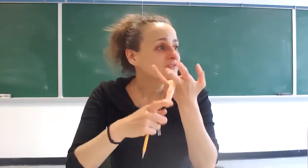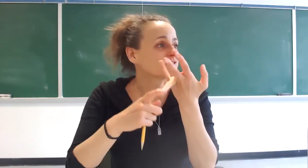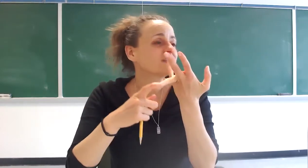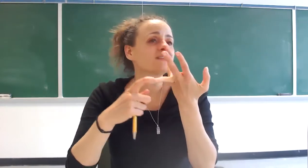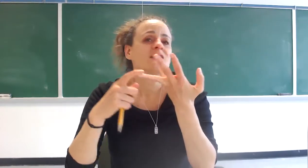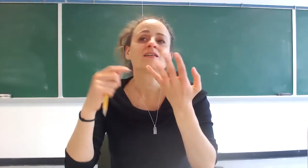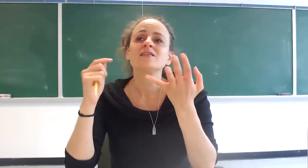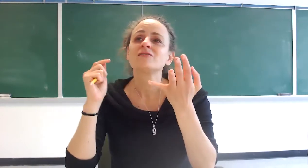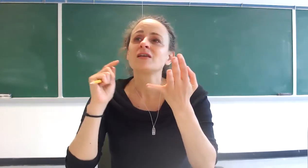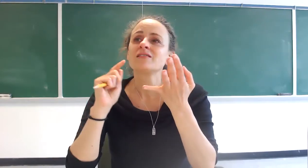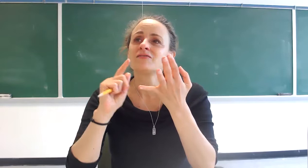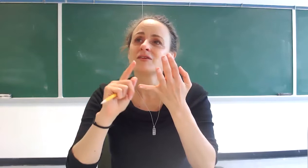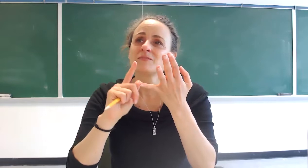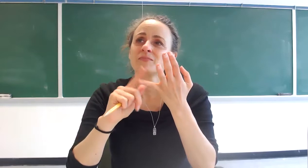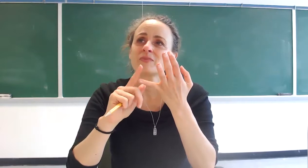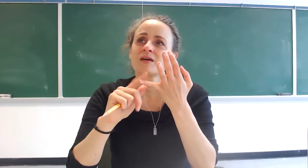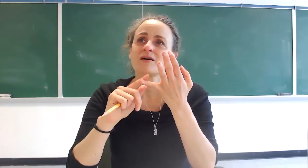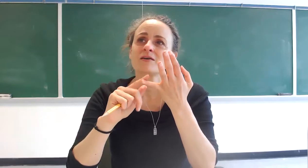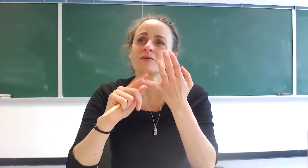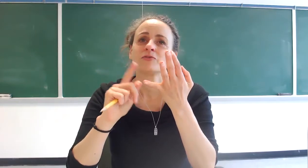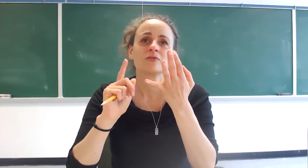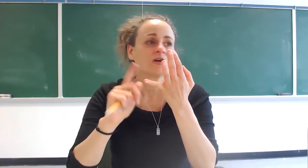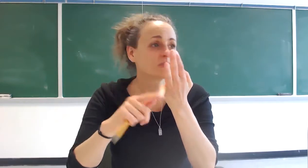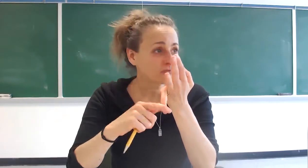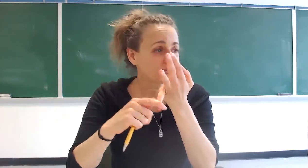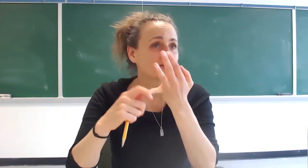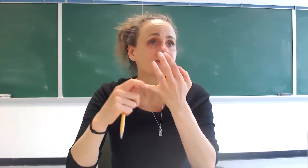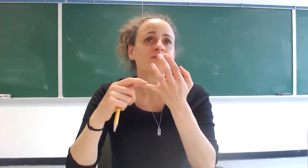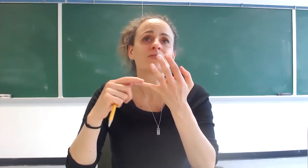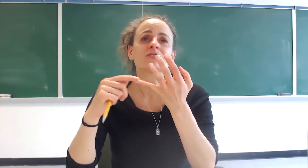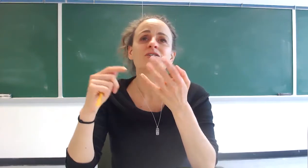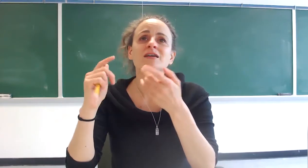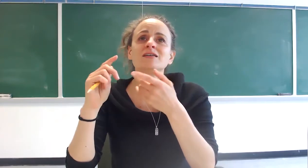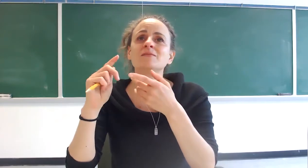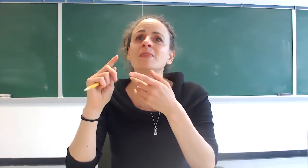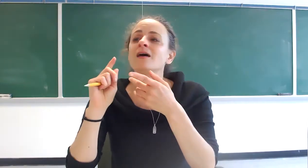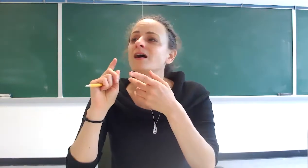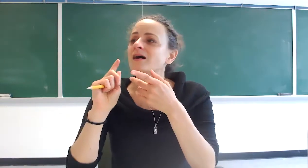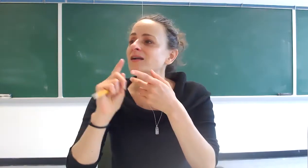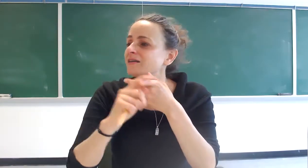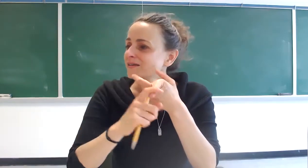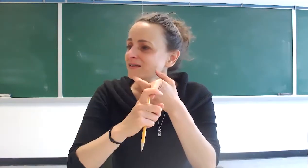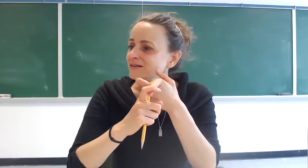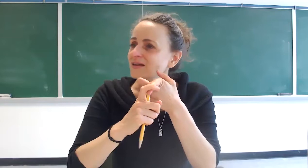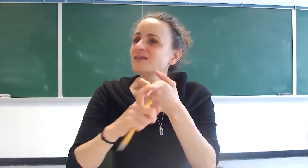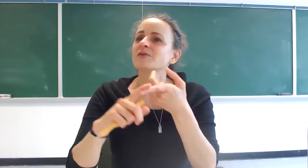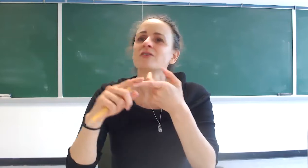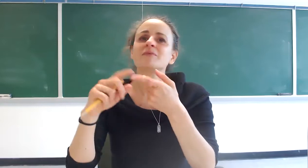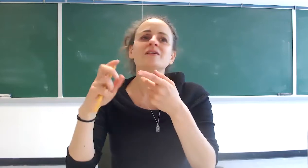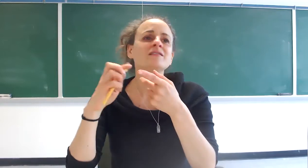Ching and Chinese philosophy and we'll do the Gospel of John for Christianity Al-Ghazali the alchemy of happiness this